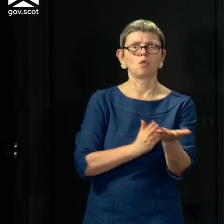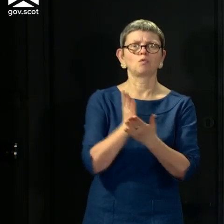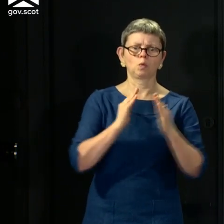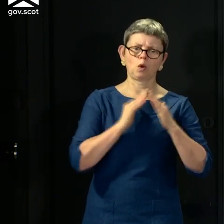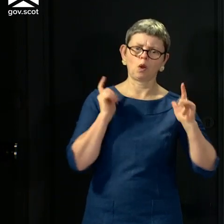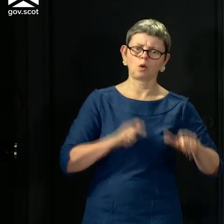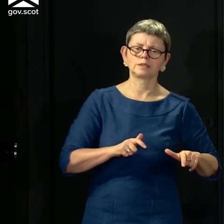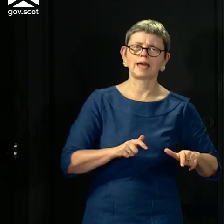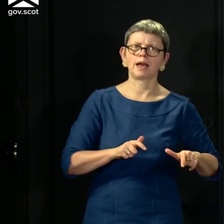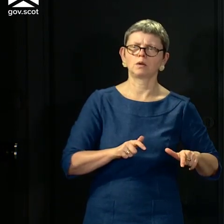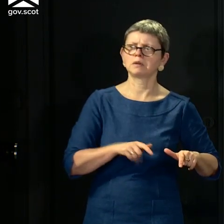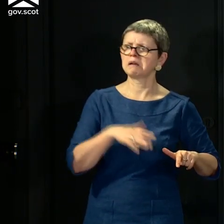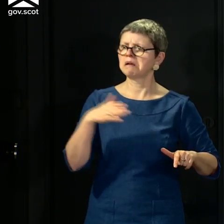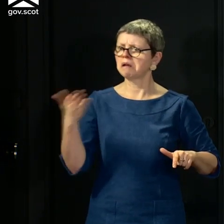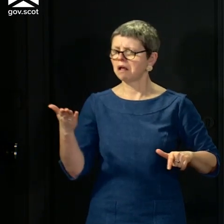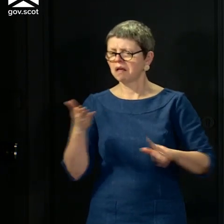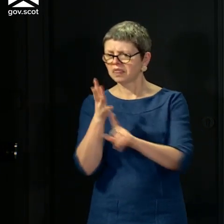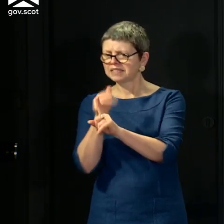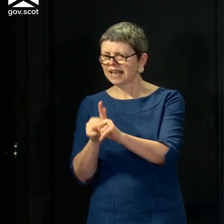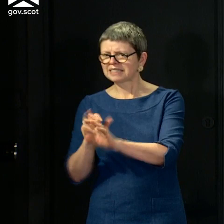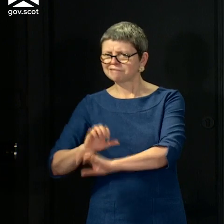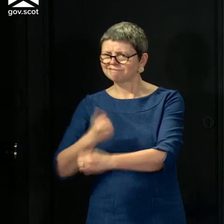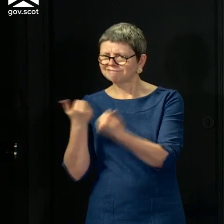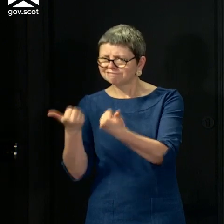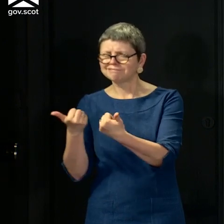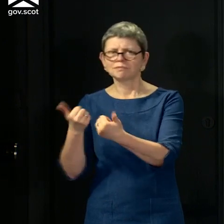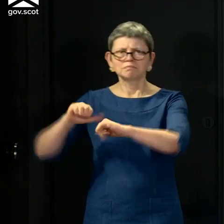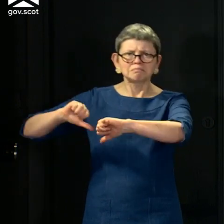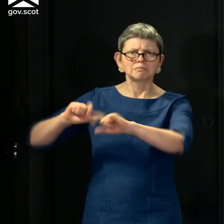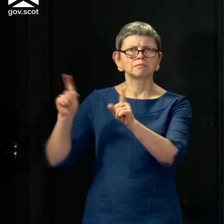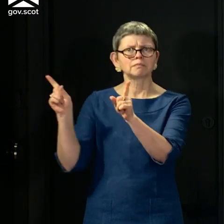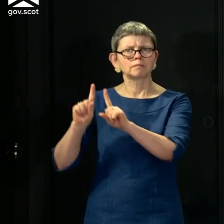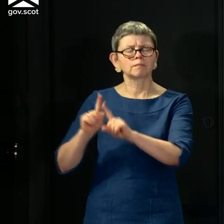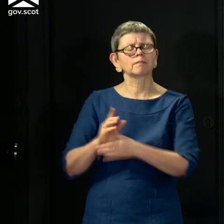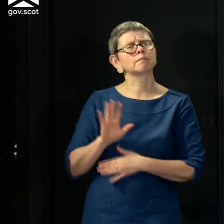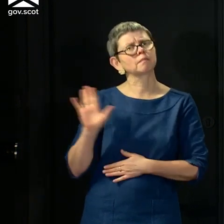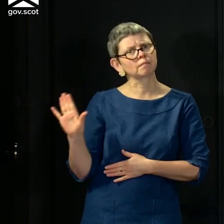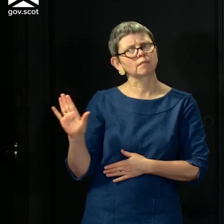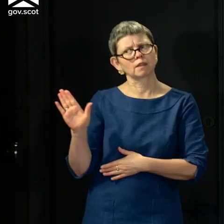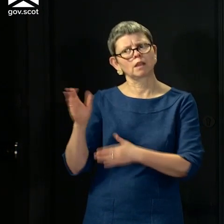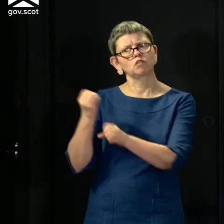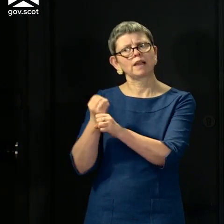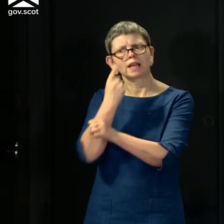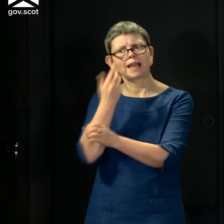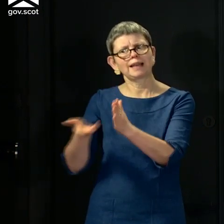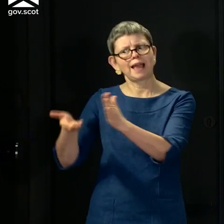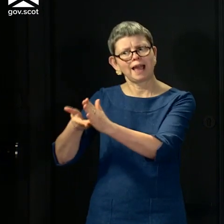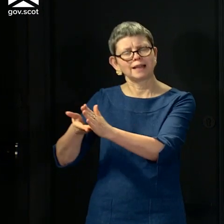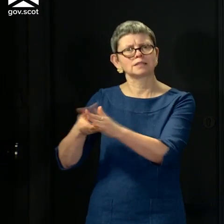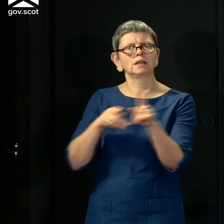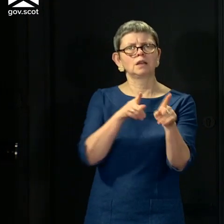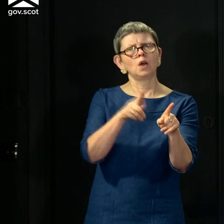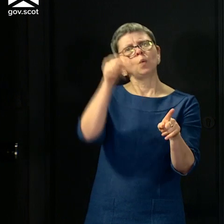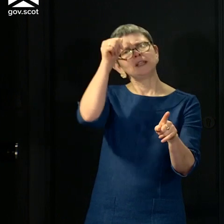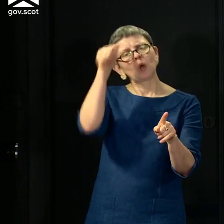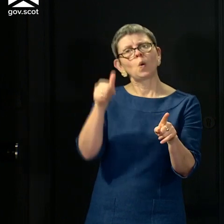I'll hand over to Gregor about reliability. One comment I've always made and stressed here is that we know the test is not